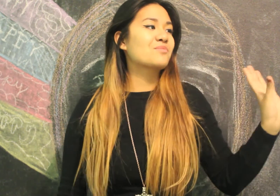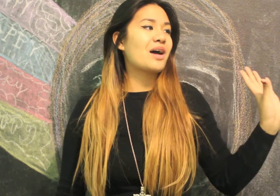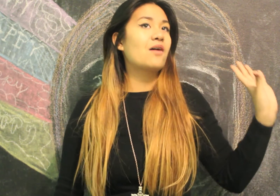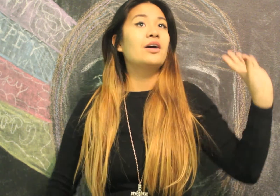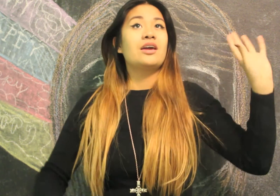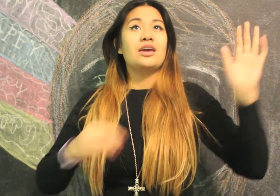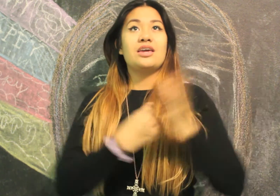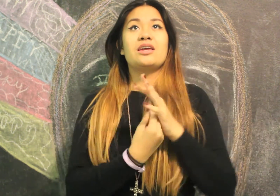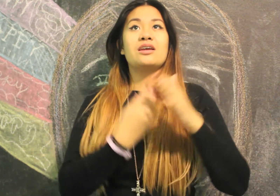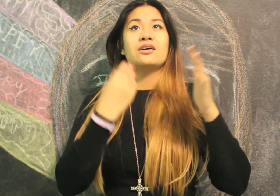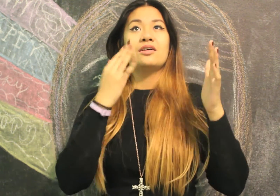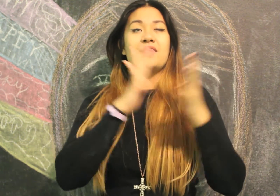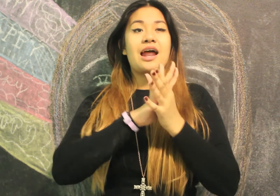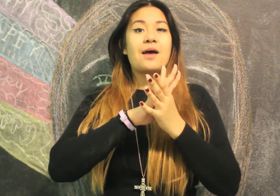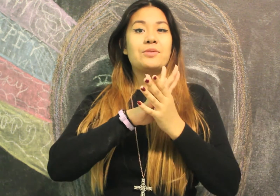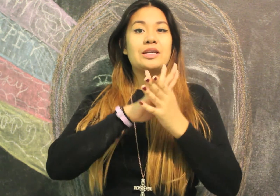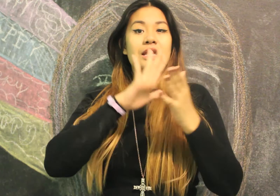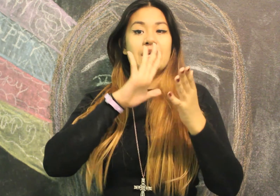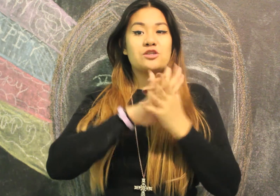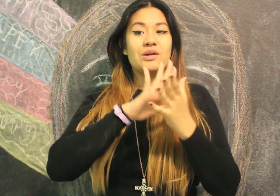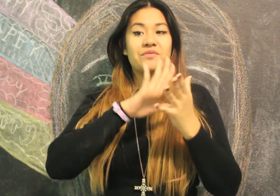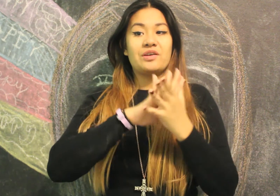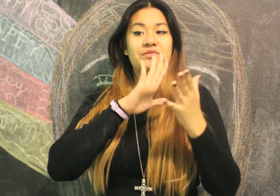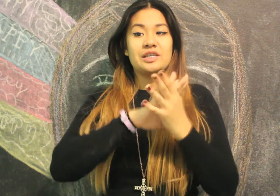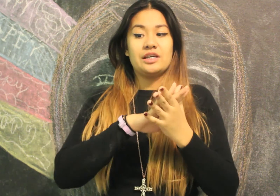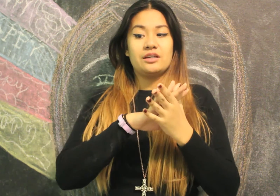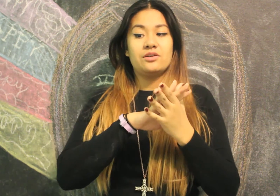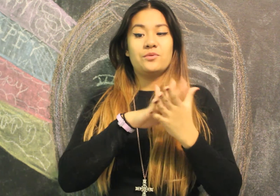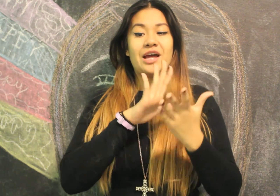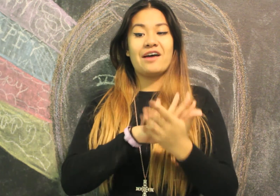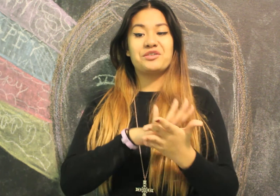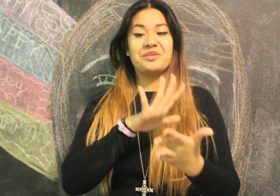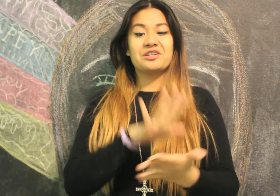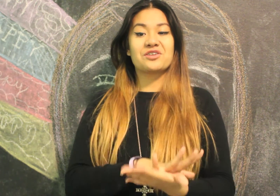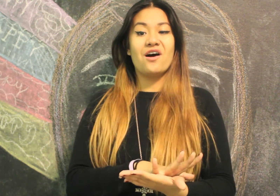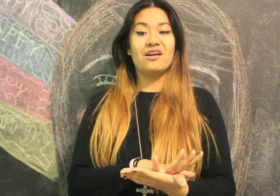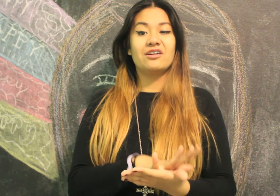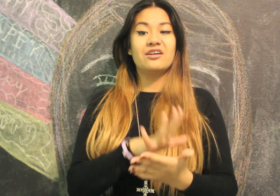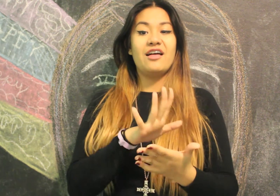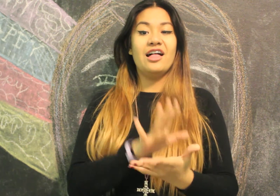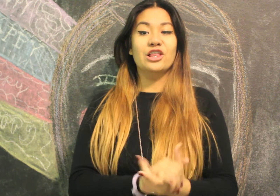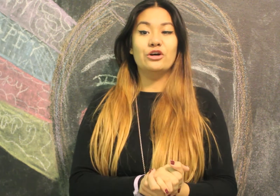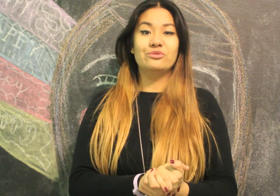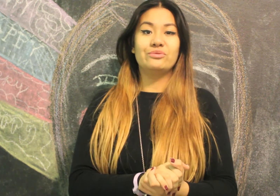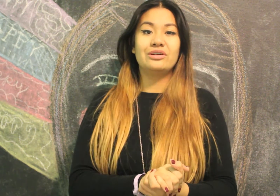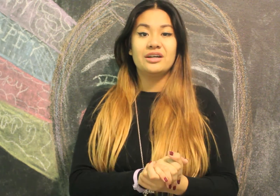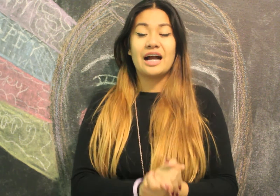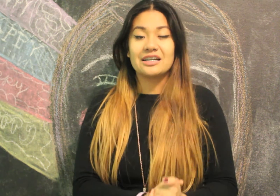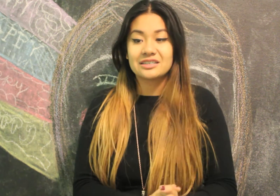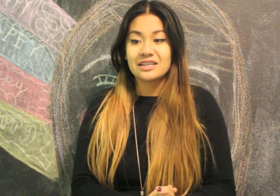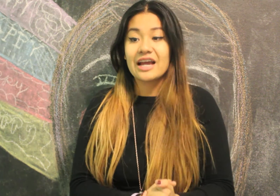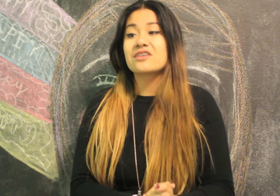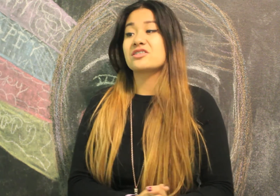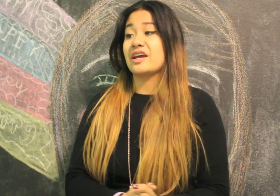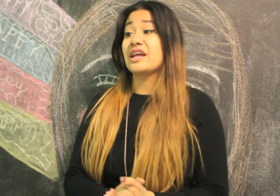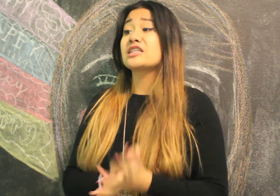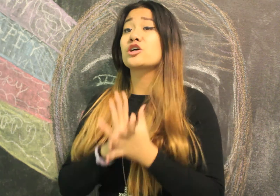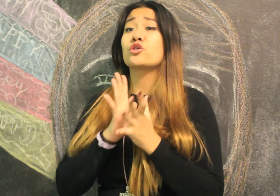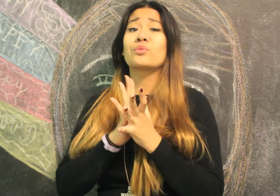about That happened in 2015 would have to be the song Hello Guys, I understand It's a great